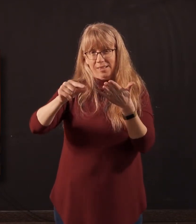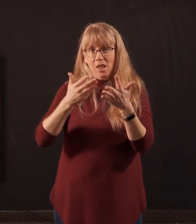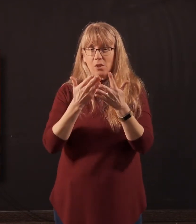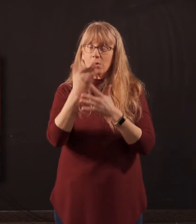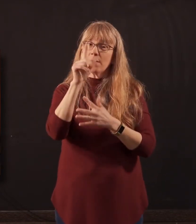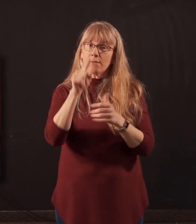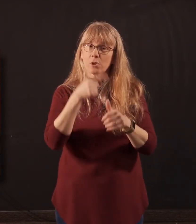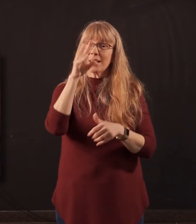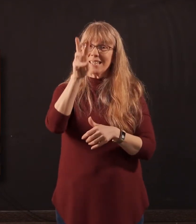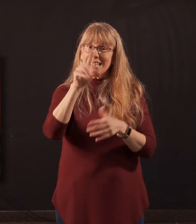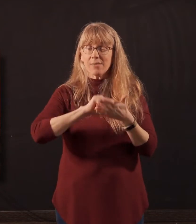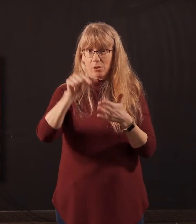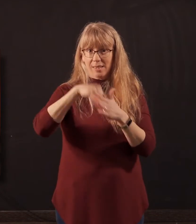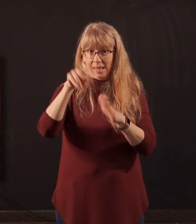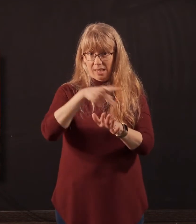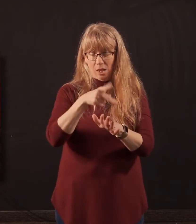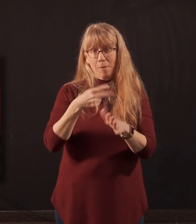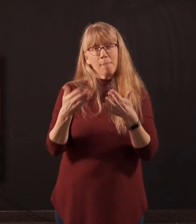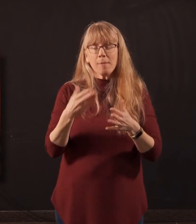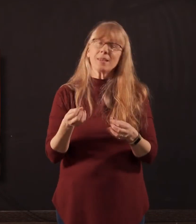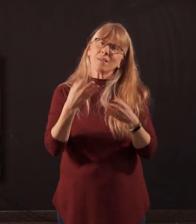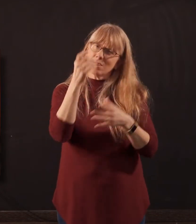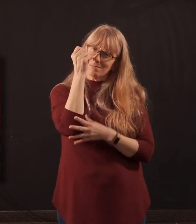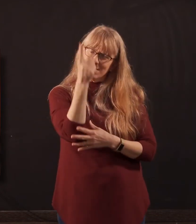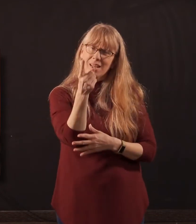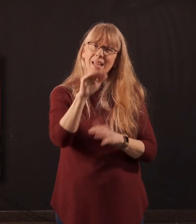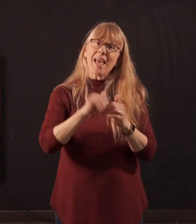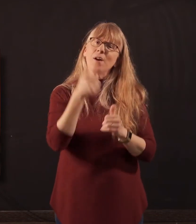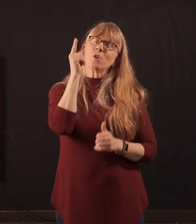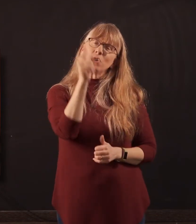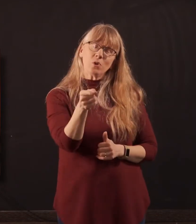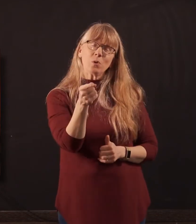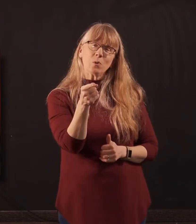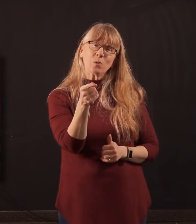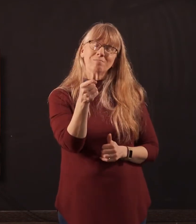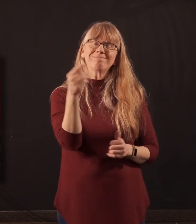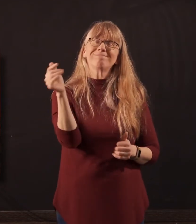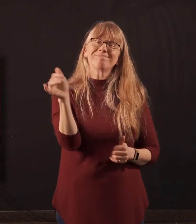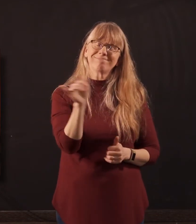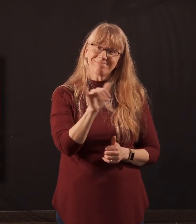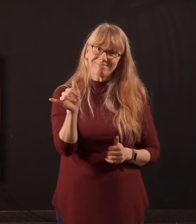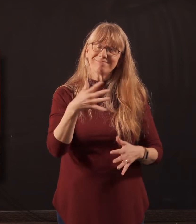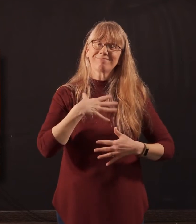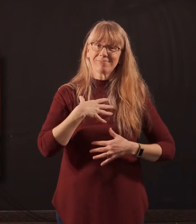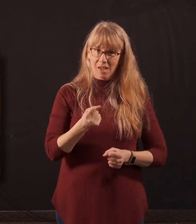verses in this psalm. And maybe offer some insights into how you can also have confidence in the Lord